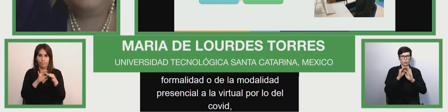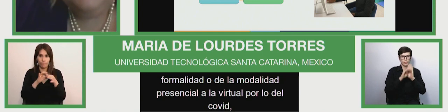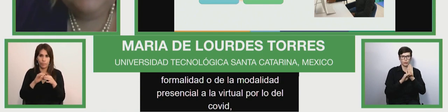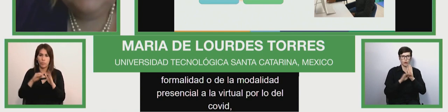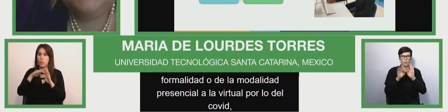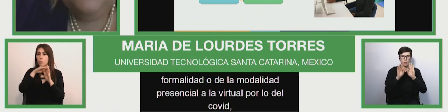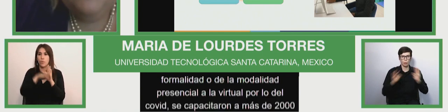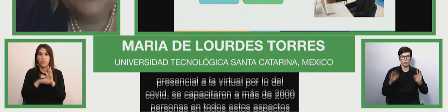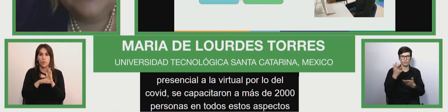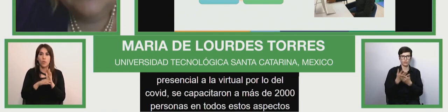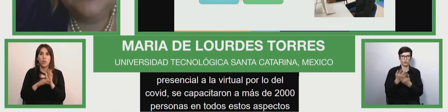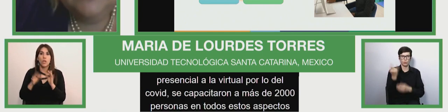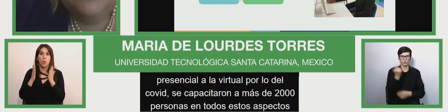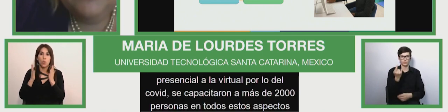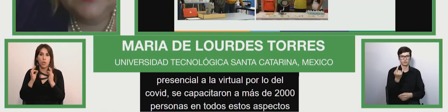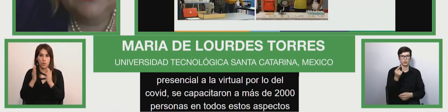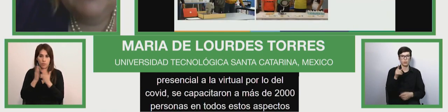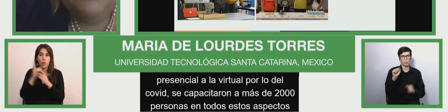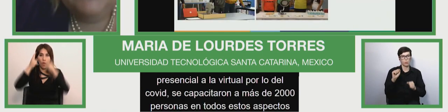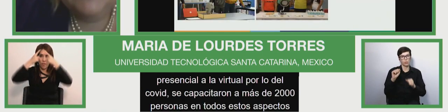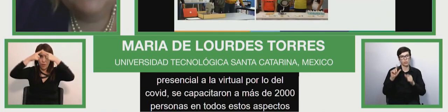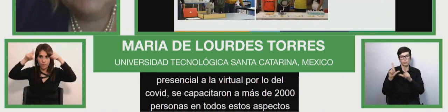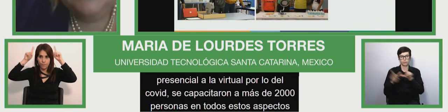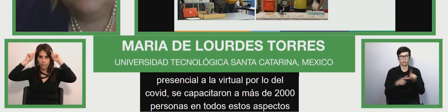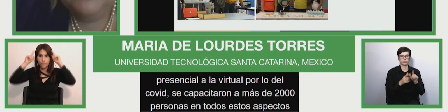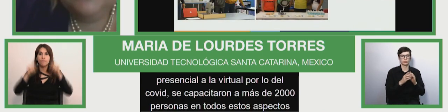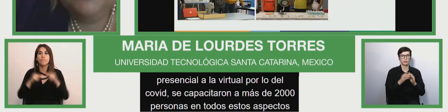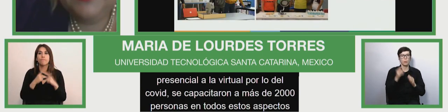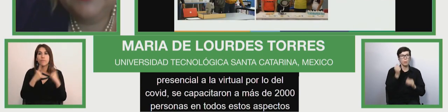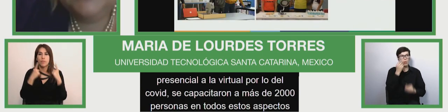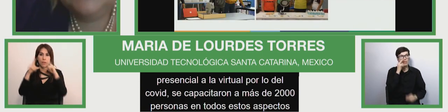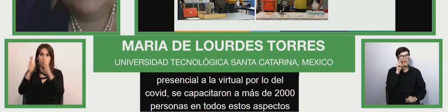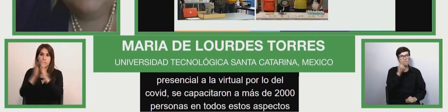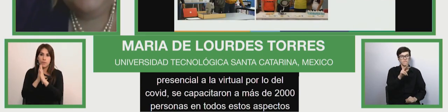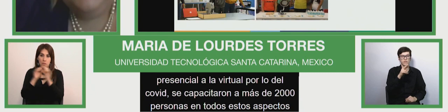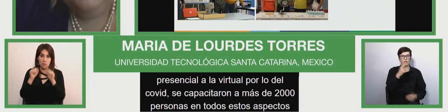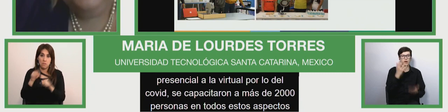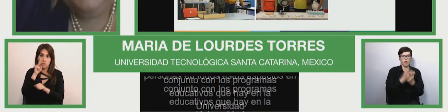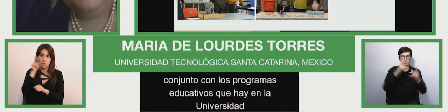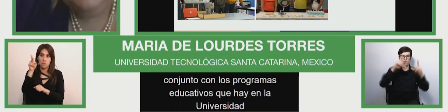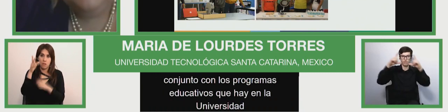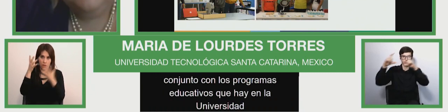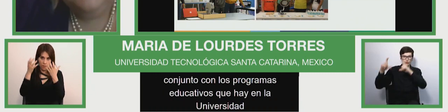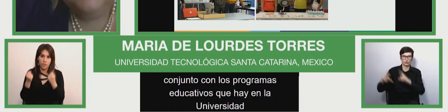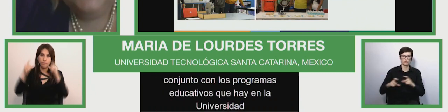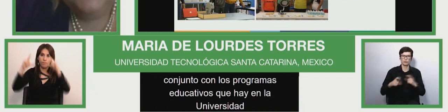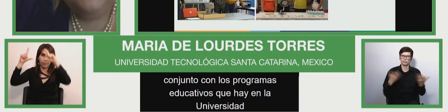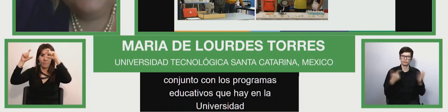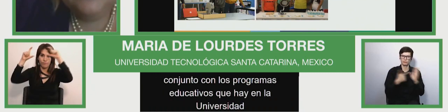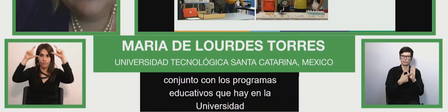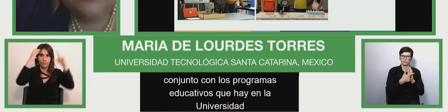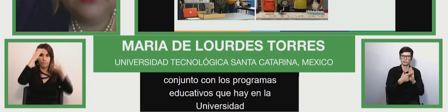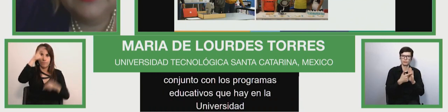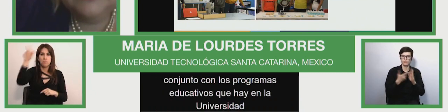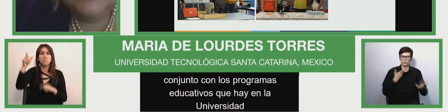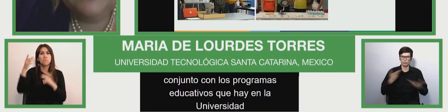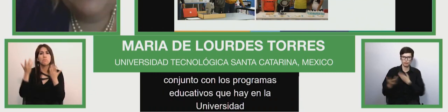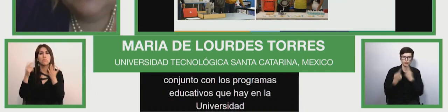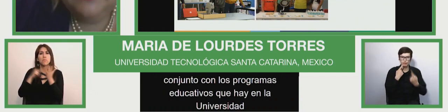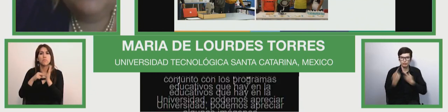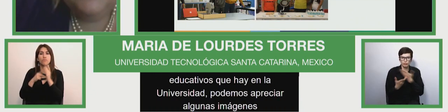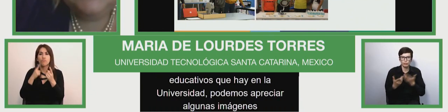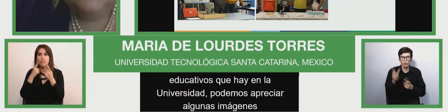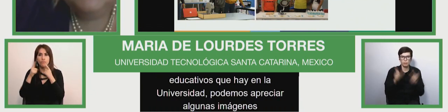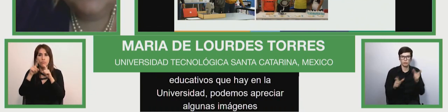covid um pandemia we were trained by almost 2 000 people in together with all the educational